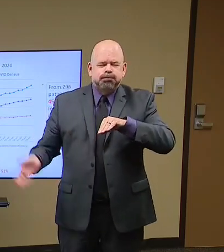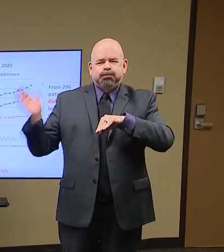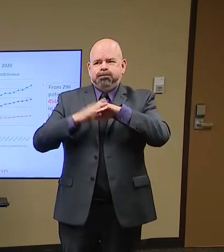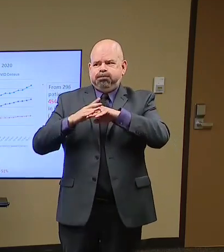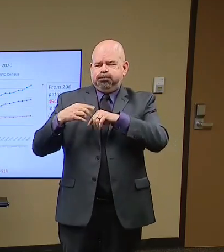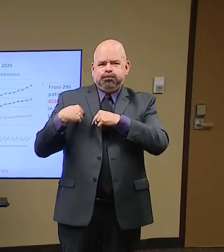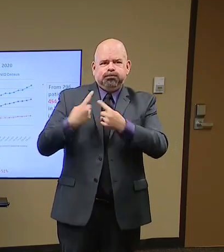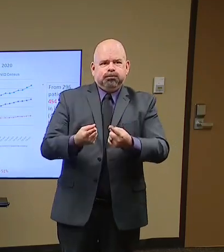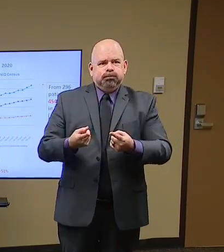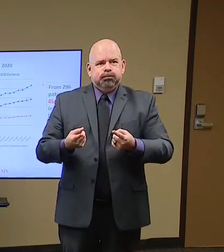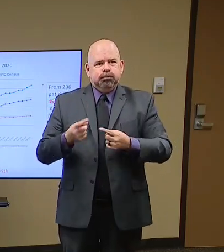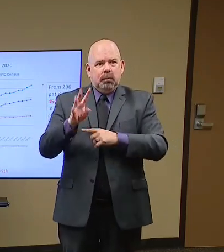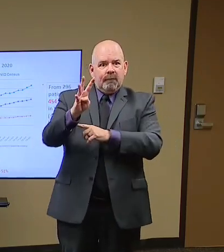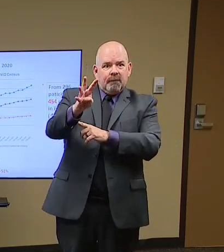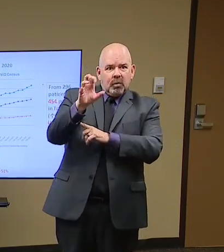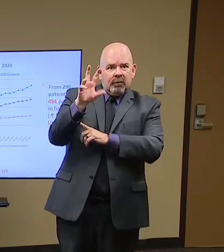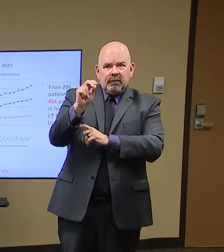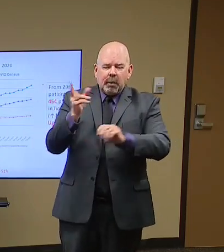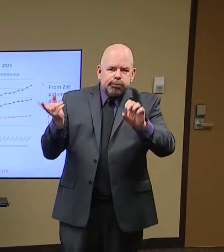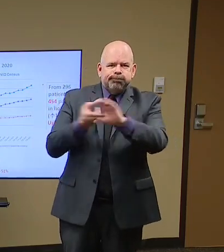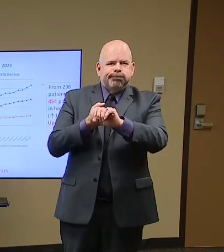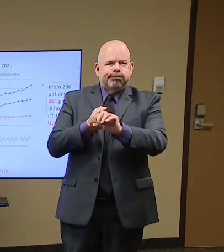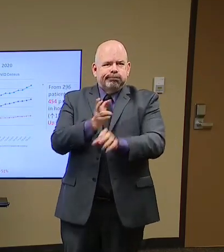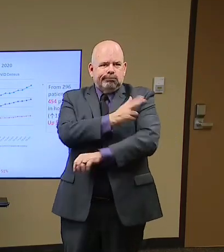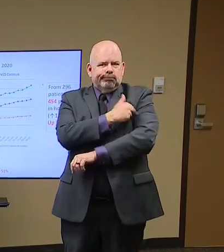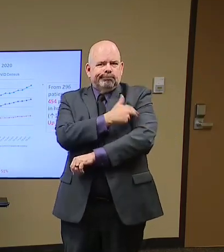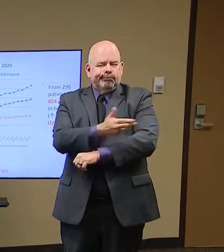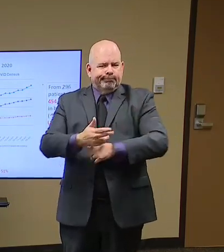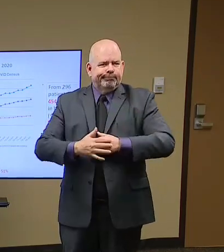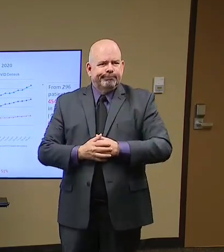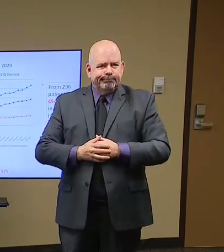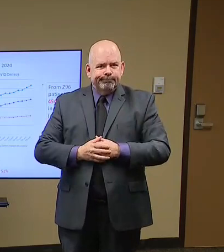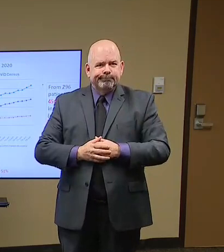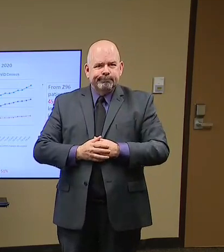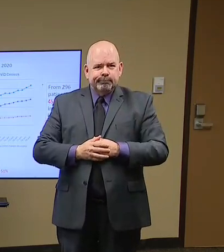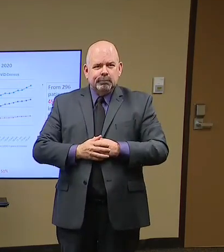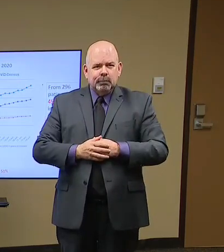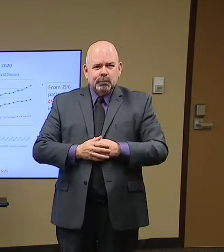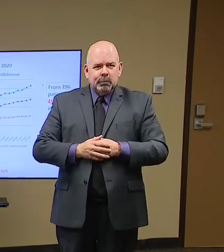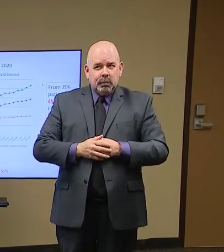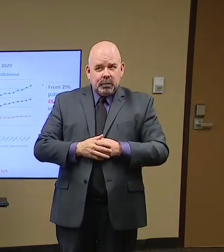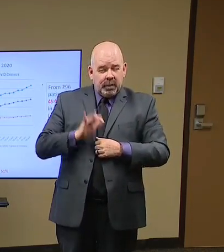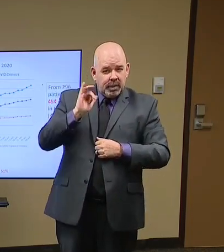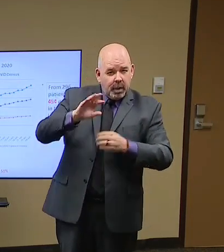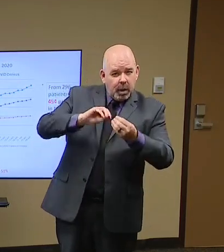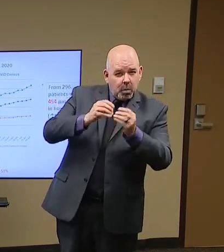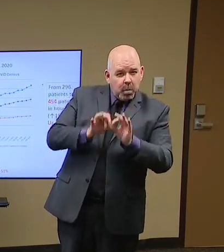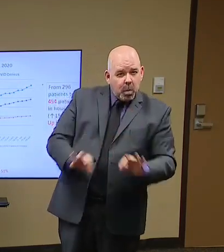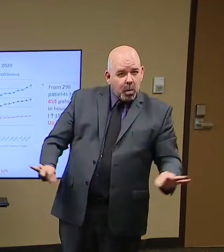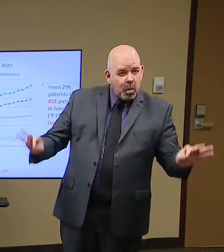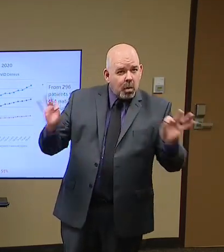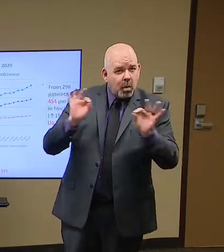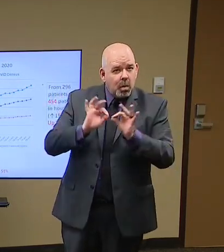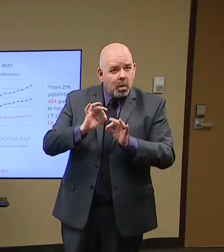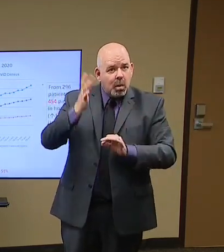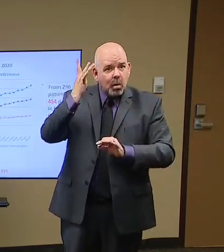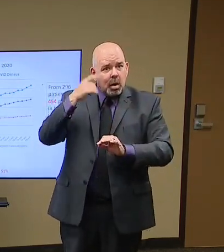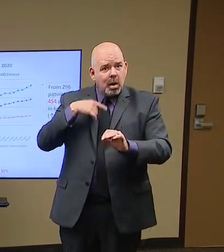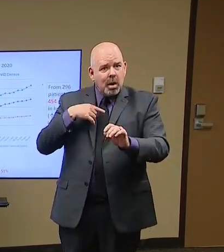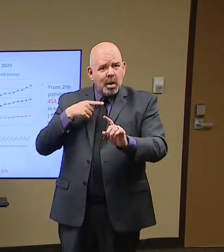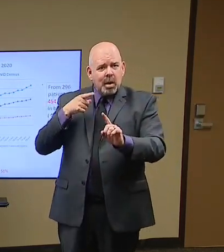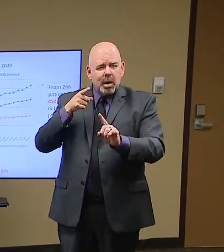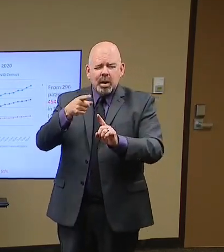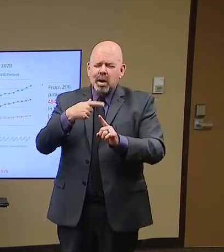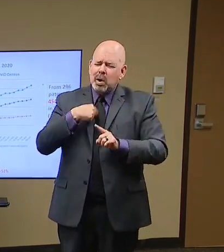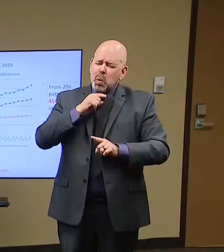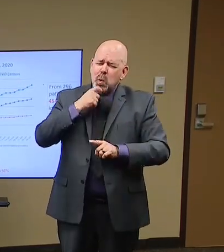hospitalized cases. Why is that important? I don't have a slide for this. been too busy of a day. But I want you to